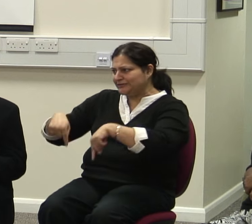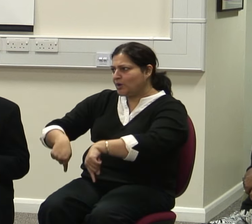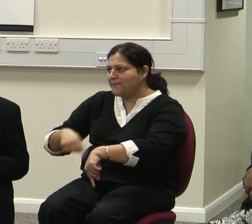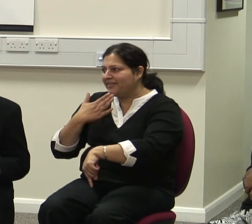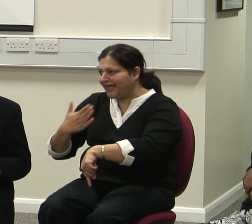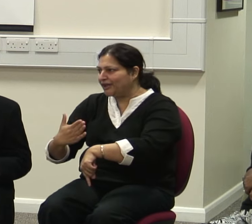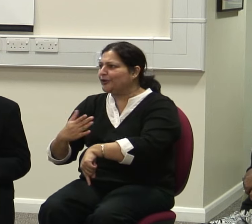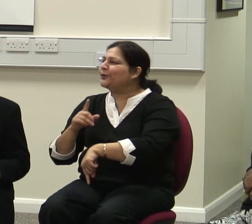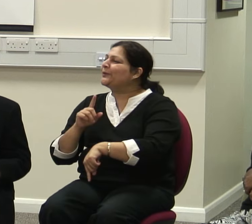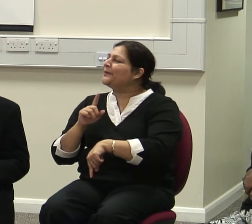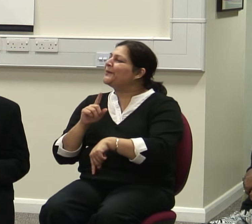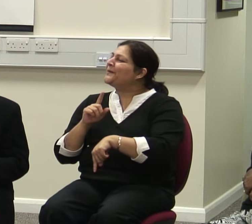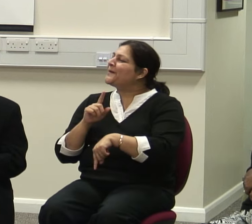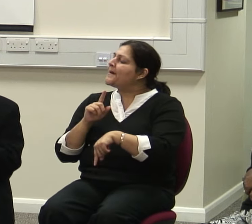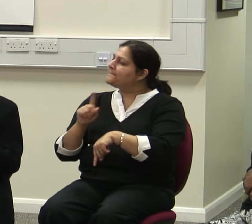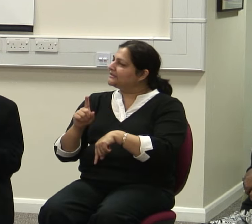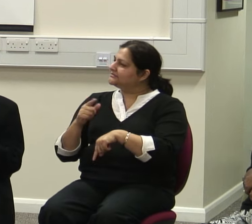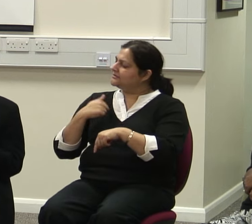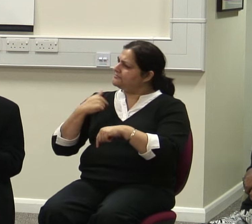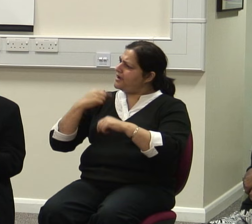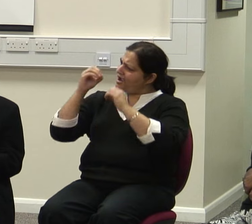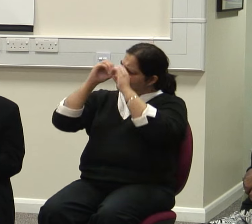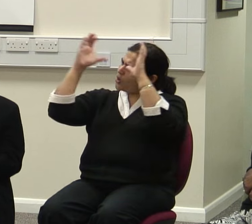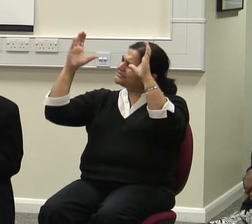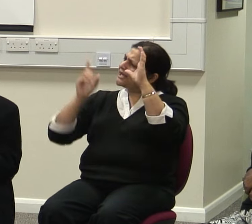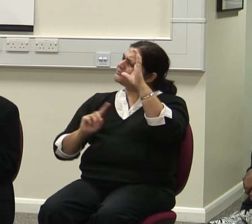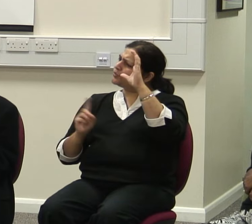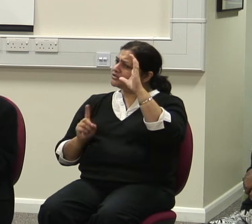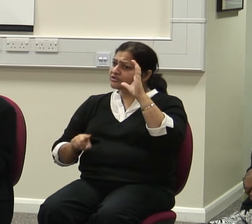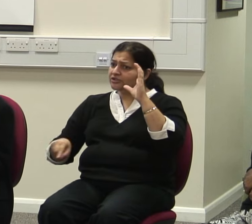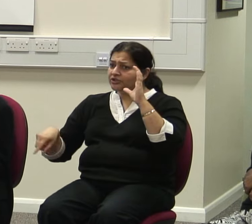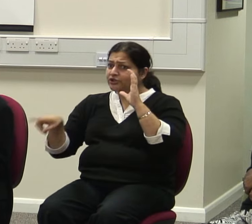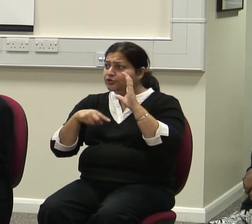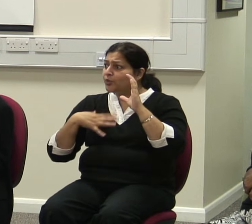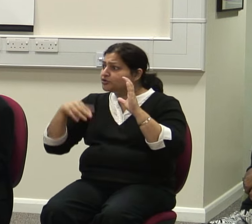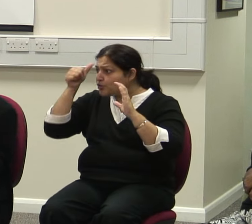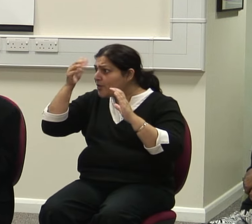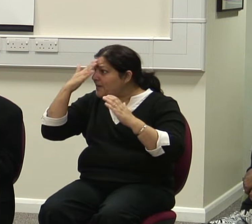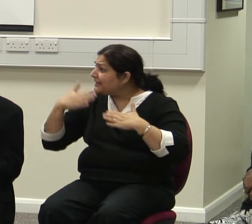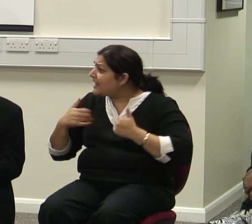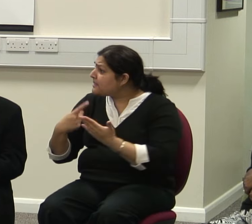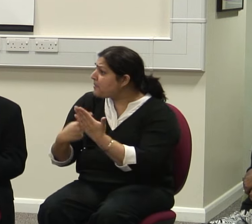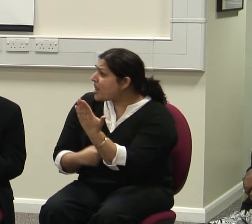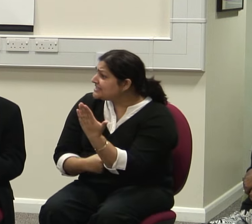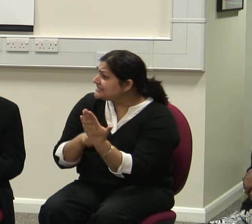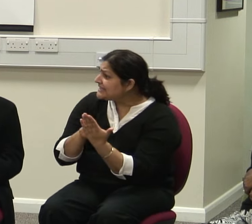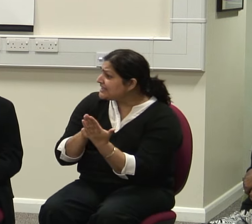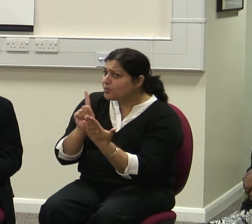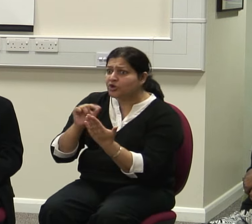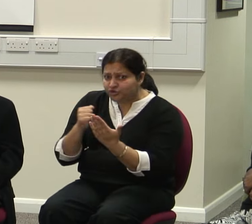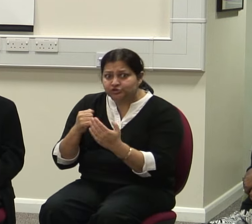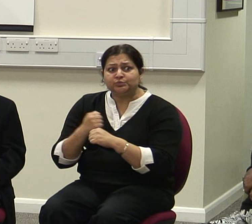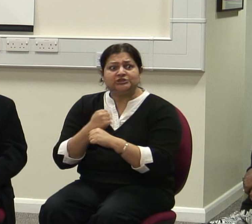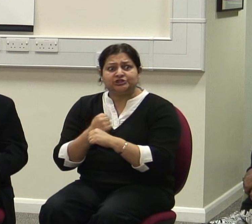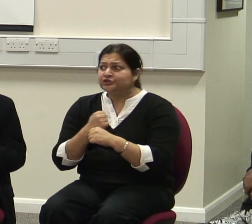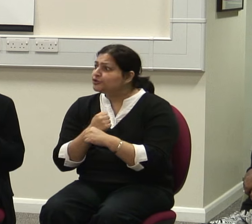kind of, because my conception is that you sort of want to know something about mental health policy. I mean what should we do, not just throw apart our hands.